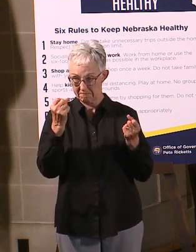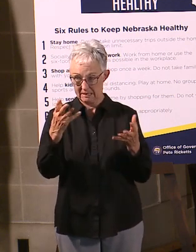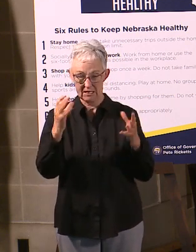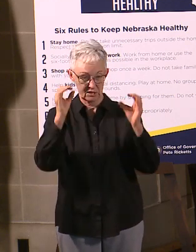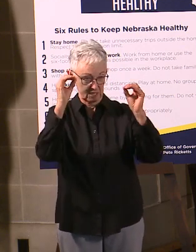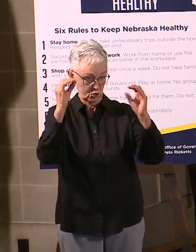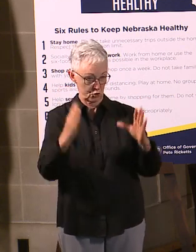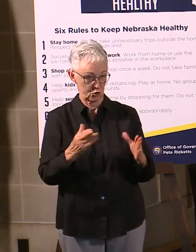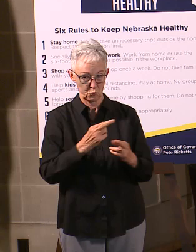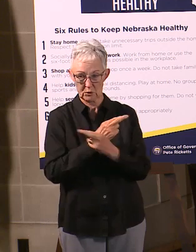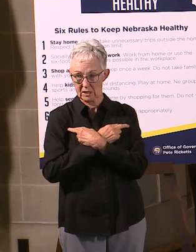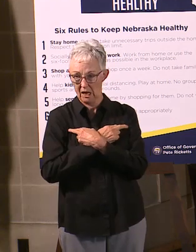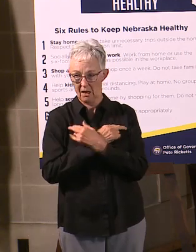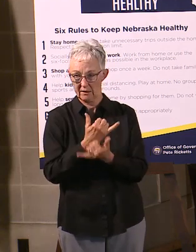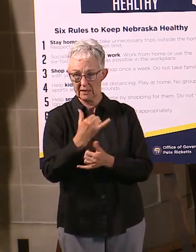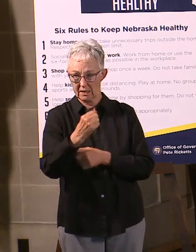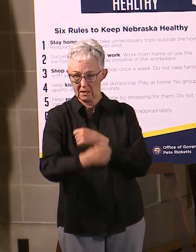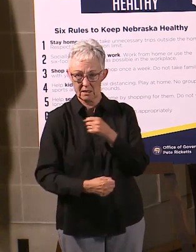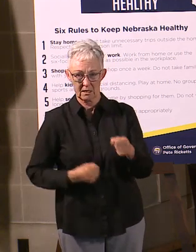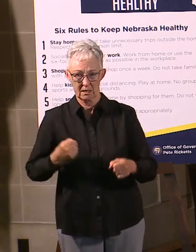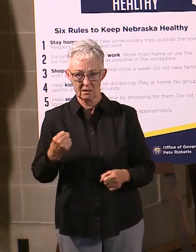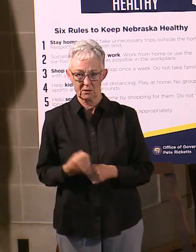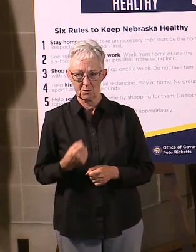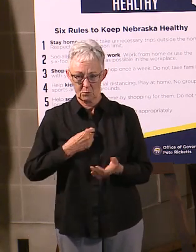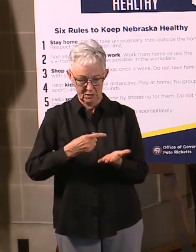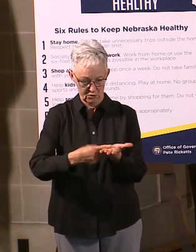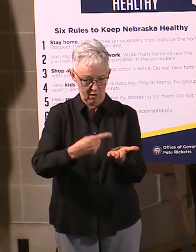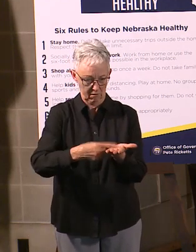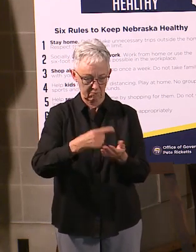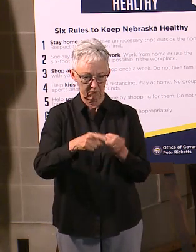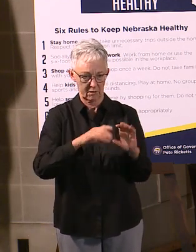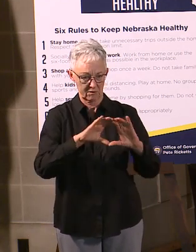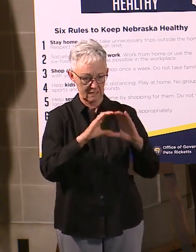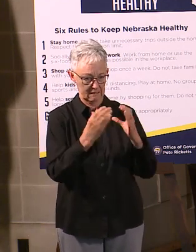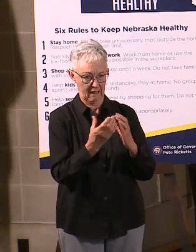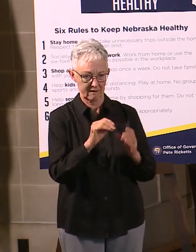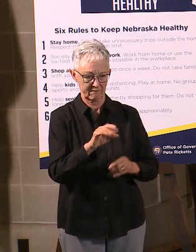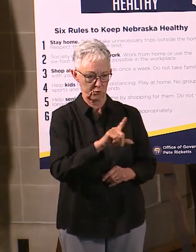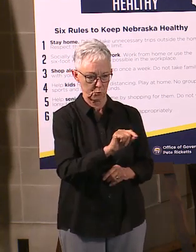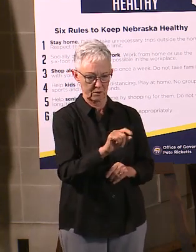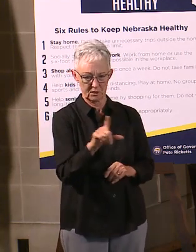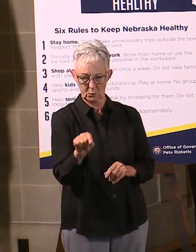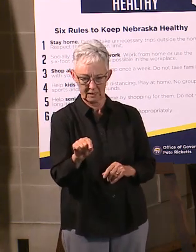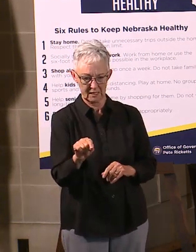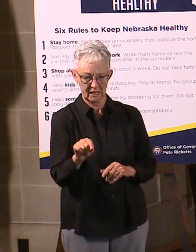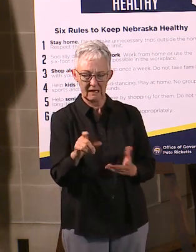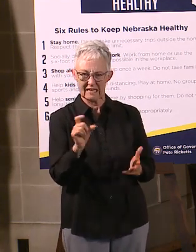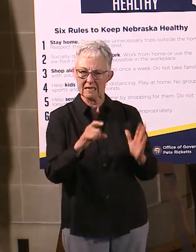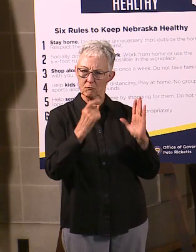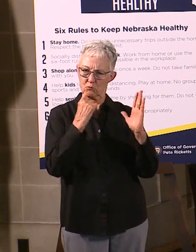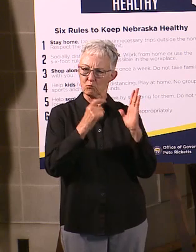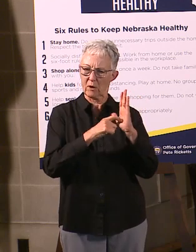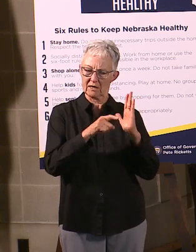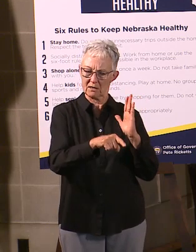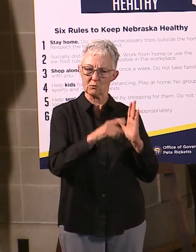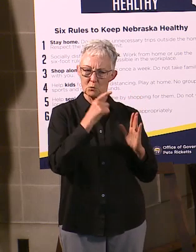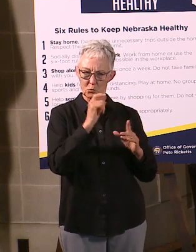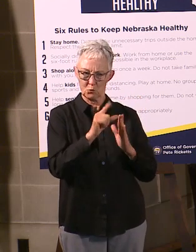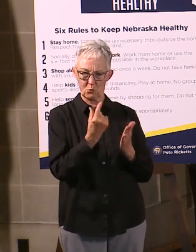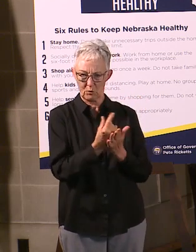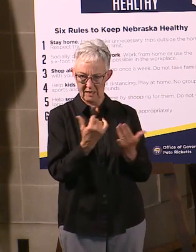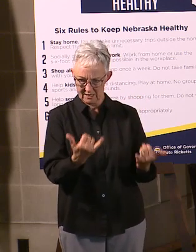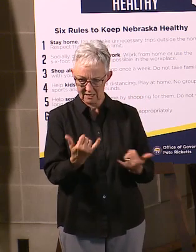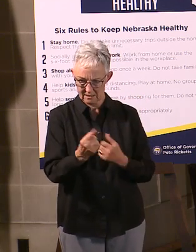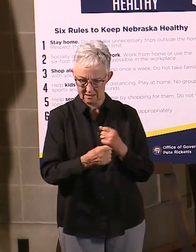of that unfortunate thing. We've talked so much about the Class of 2020 and the special need to recognize them. But our teachers that are retiring this year, it's really